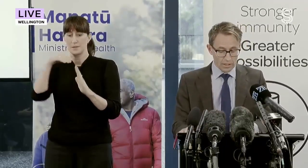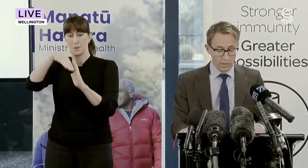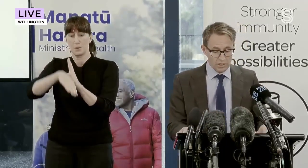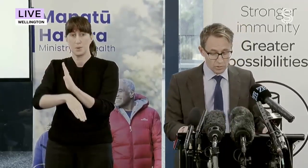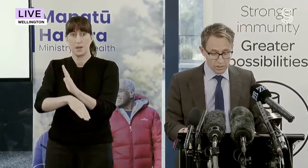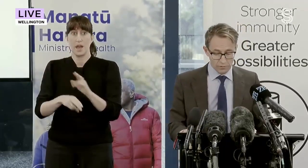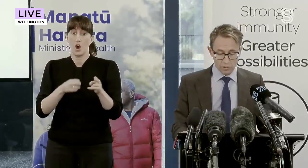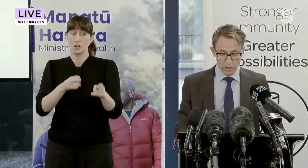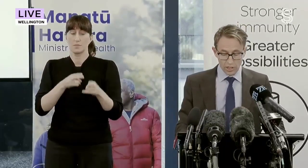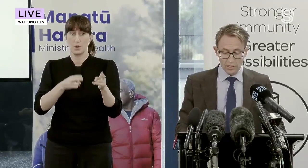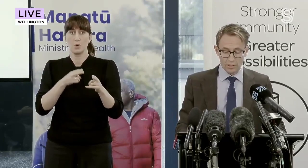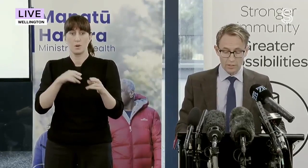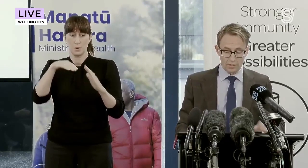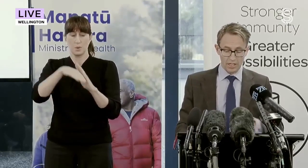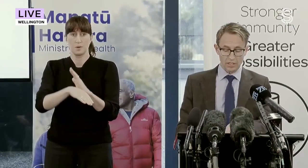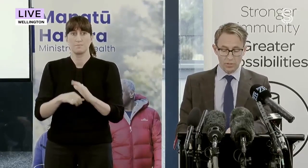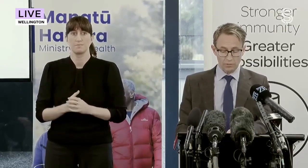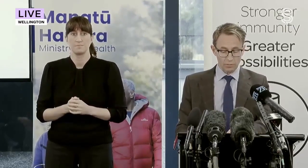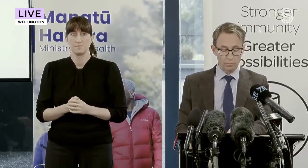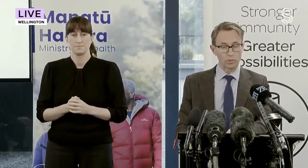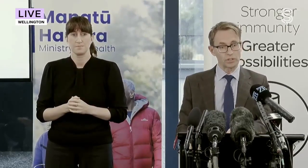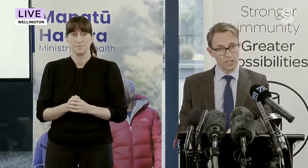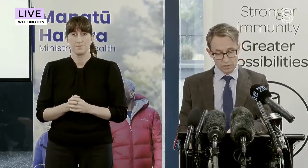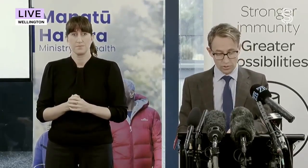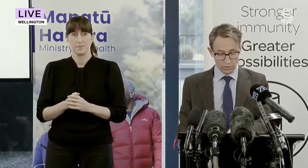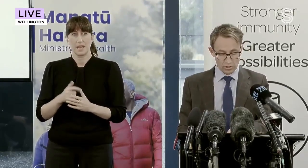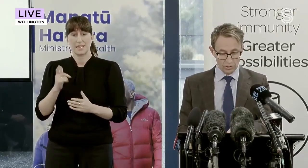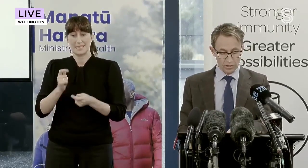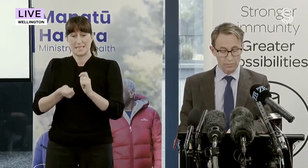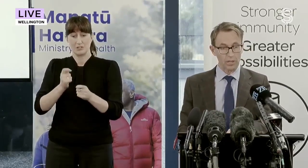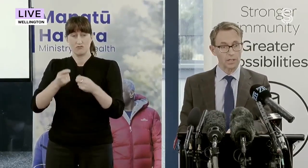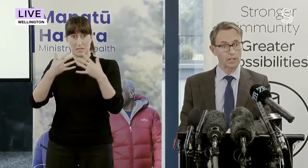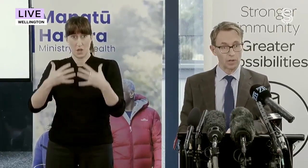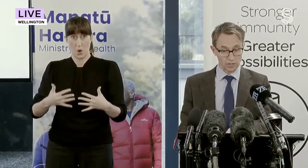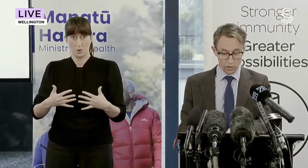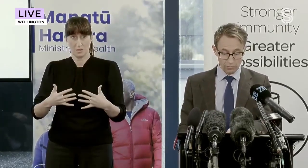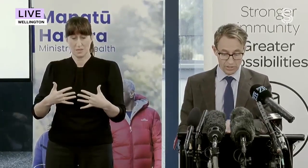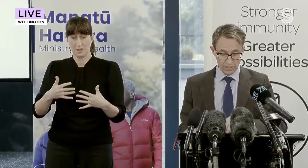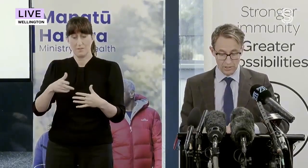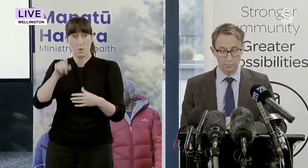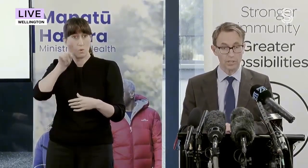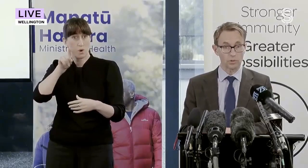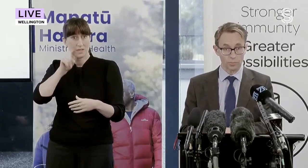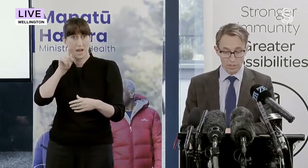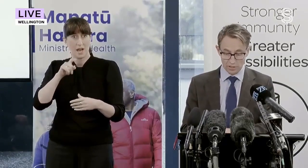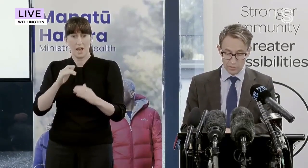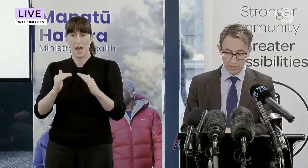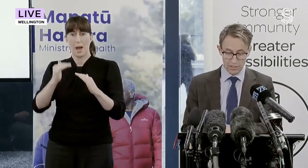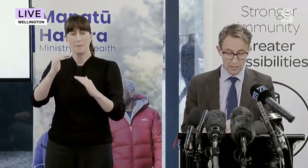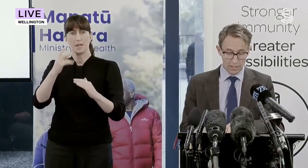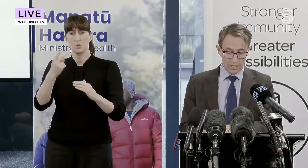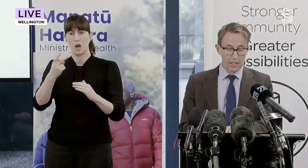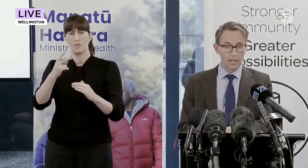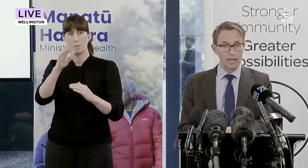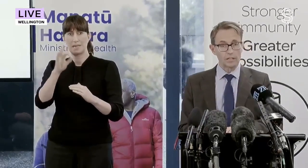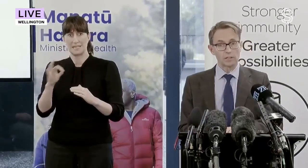In the week to 24 July, the case rate from reported test results decreased by around 12% compared with the previous week.